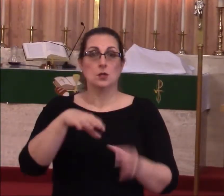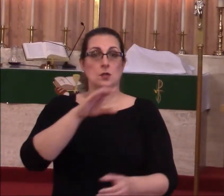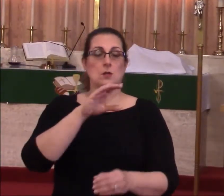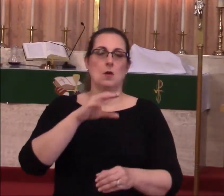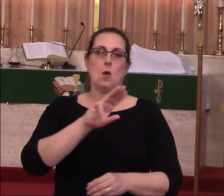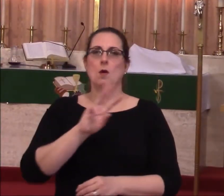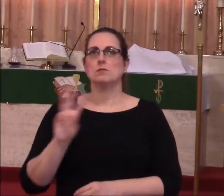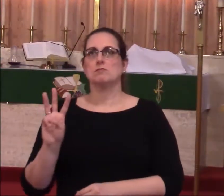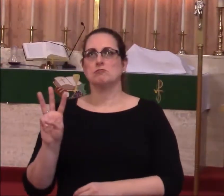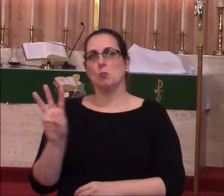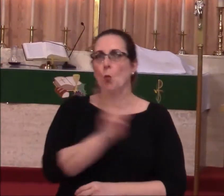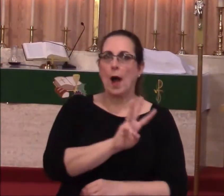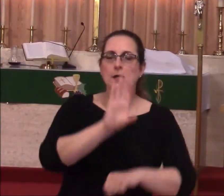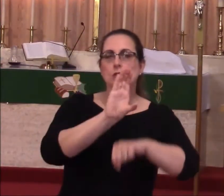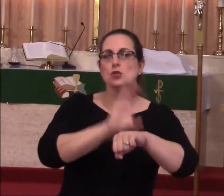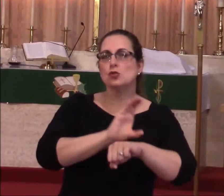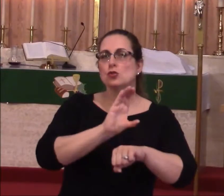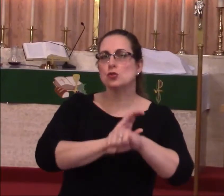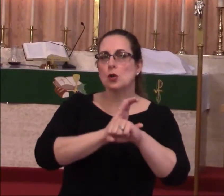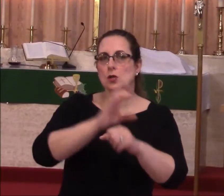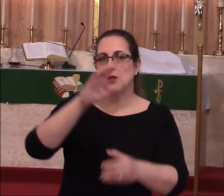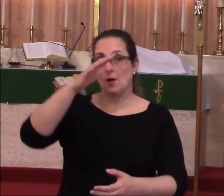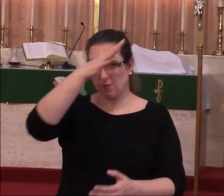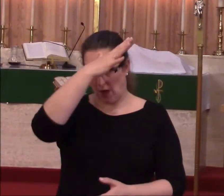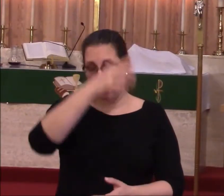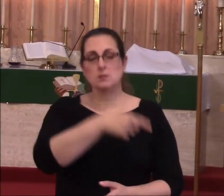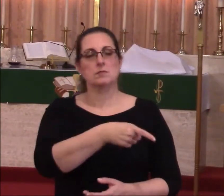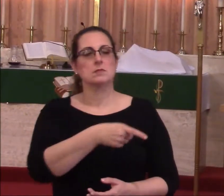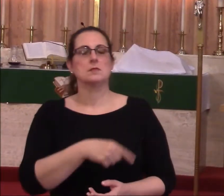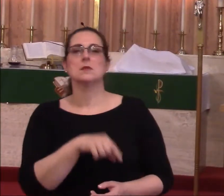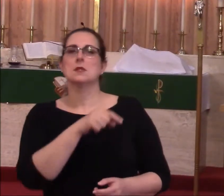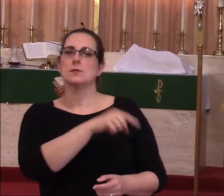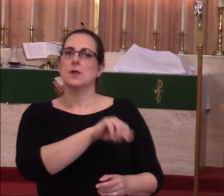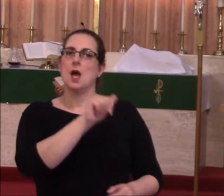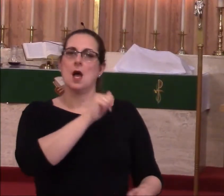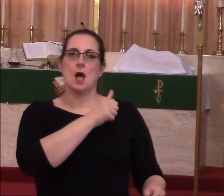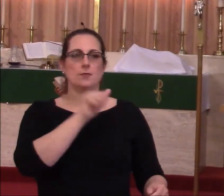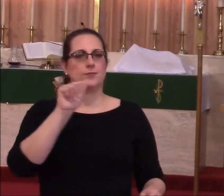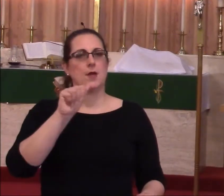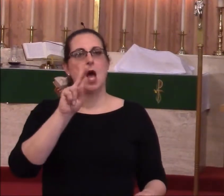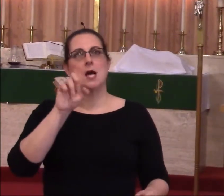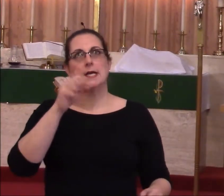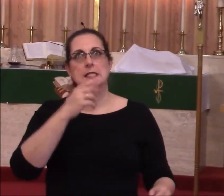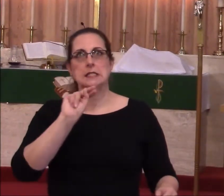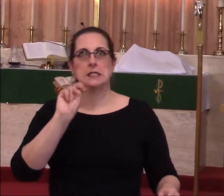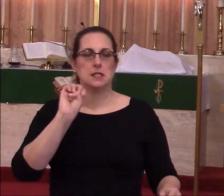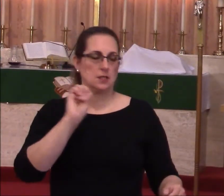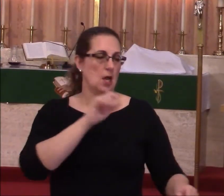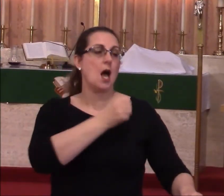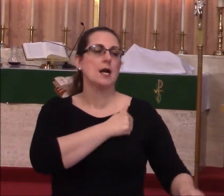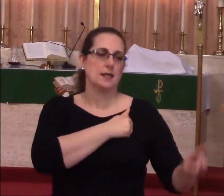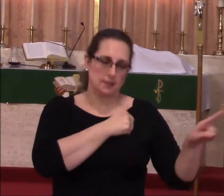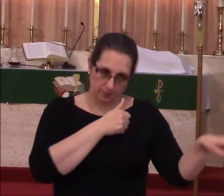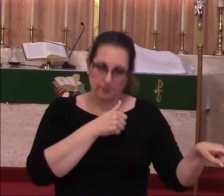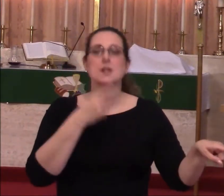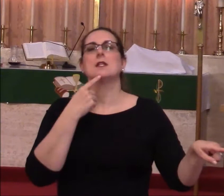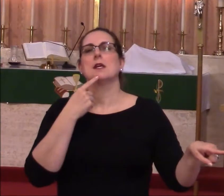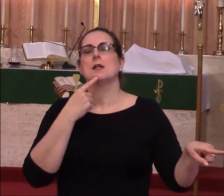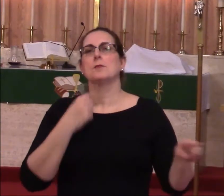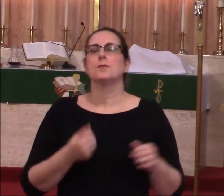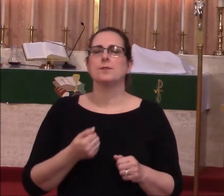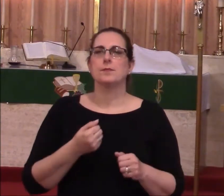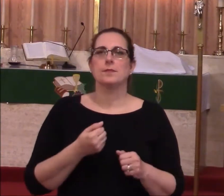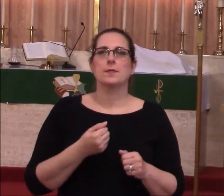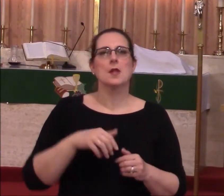But in his Confessions, Augustine said, at least I'm paraphrasing it as I remember it,